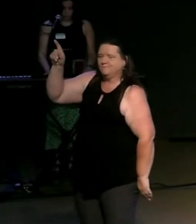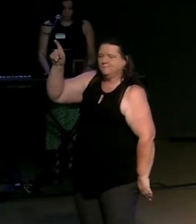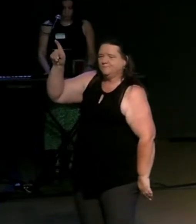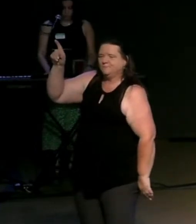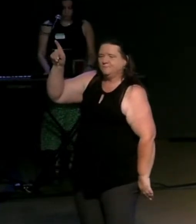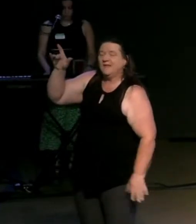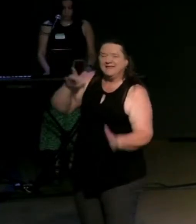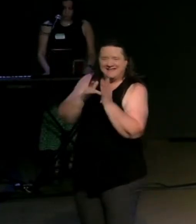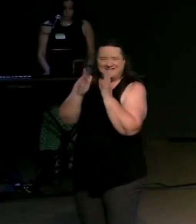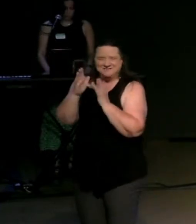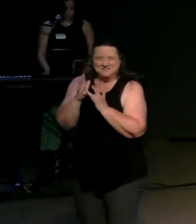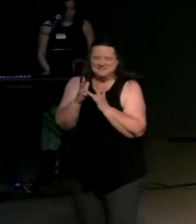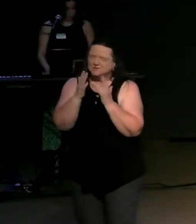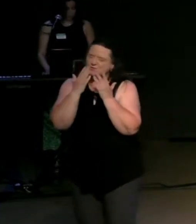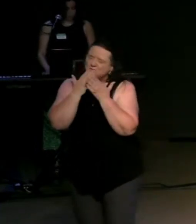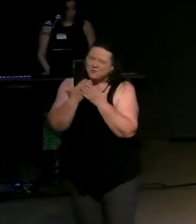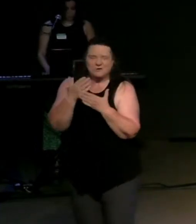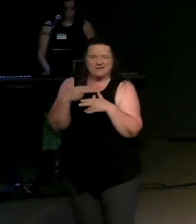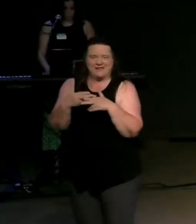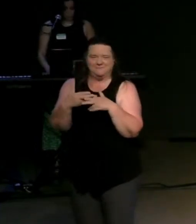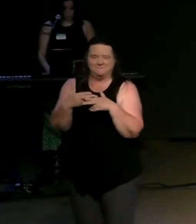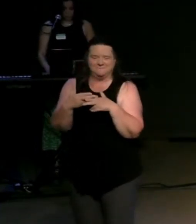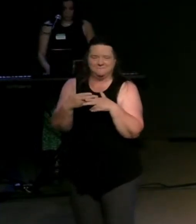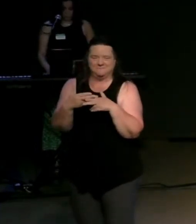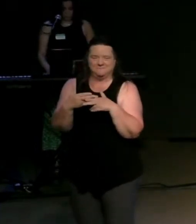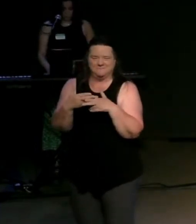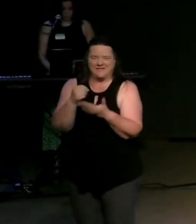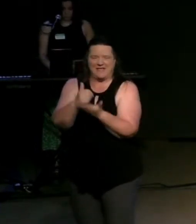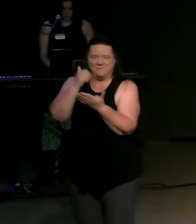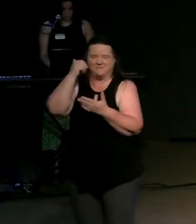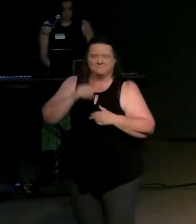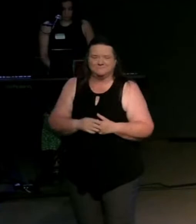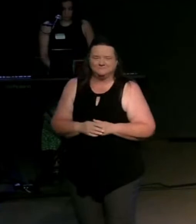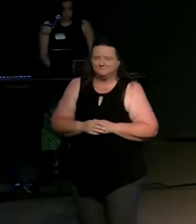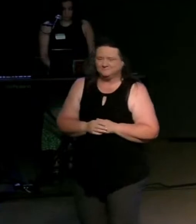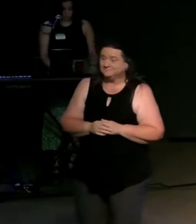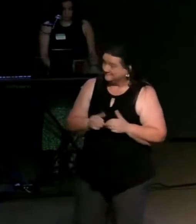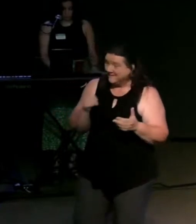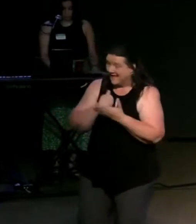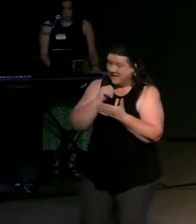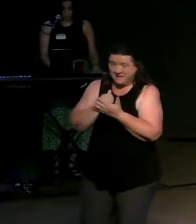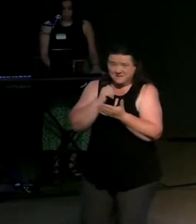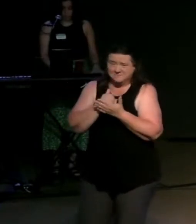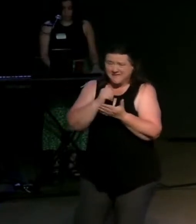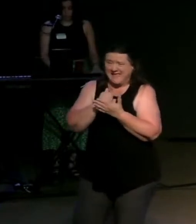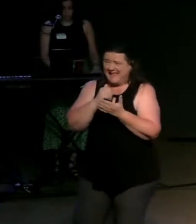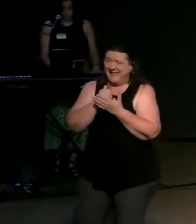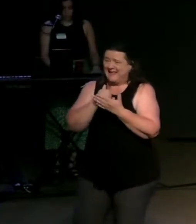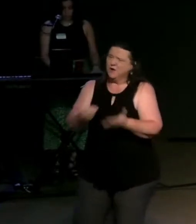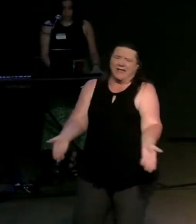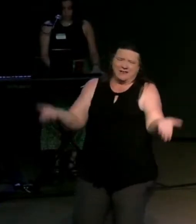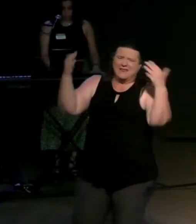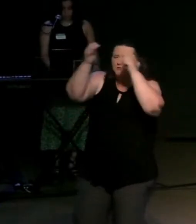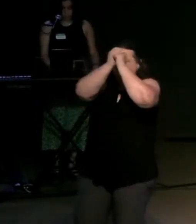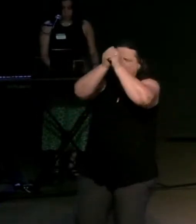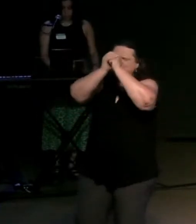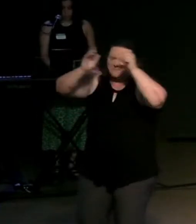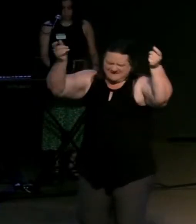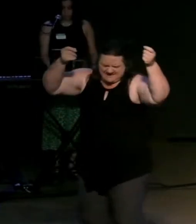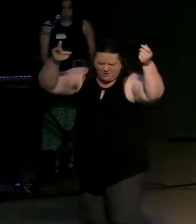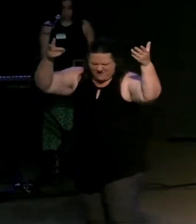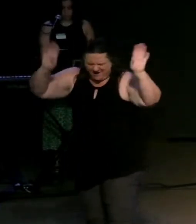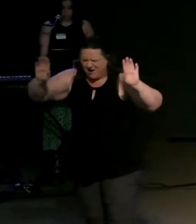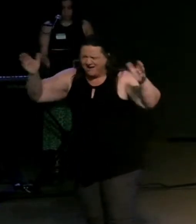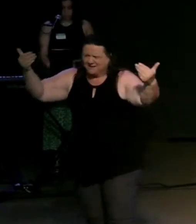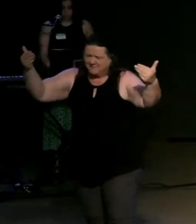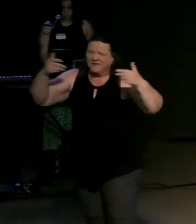in jesus mighty name amen amen as our prayer partners come forward we celebrate with those that